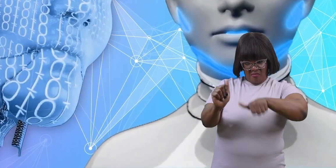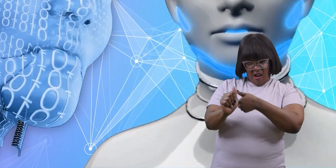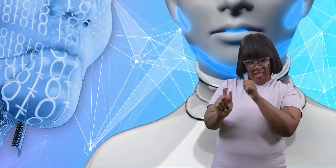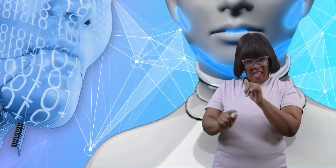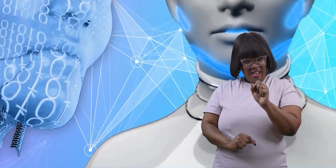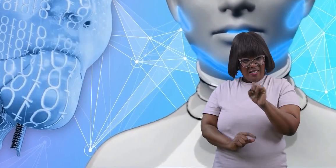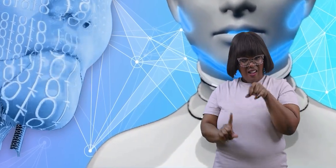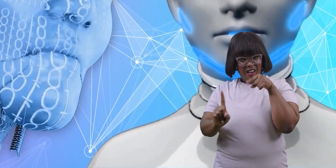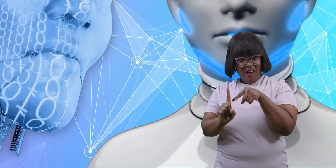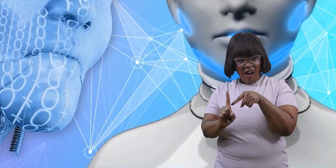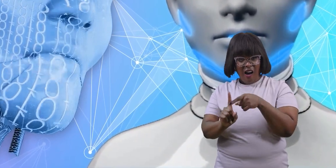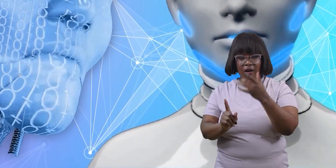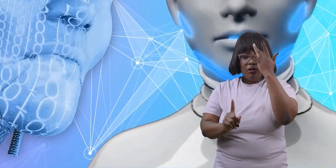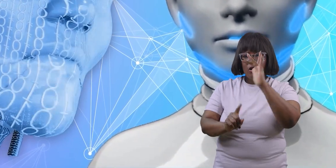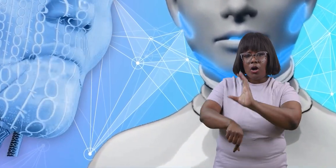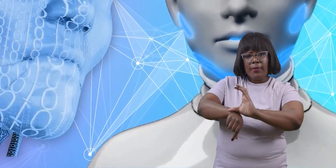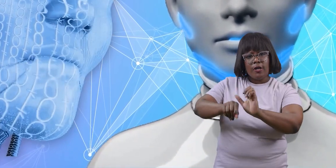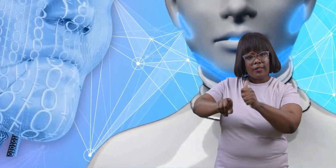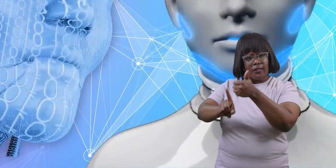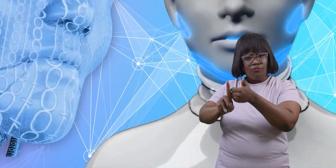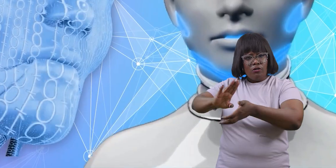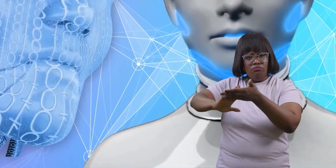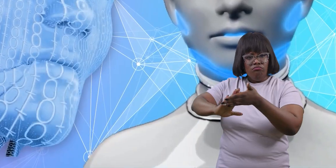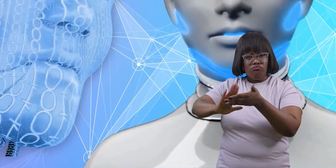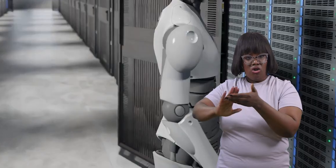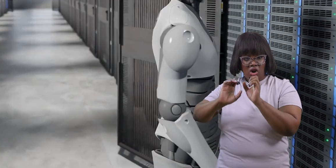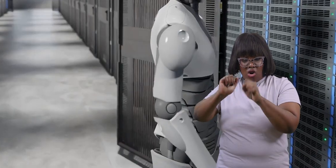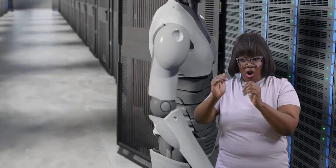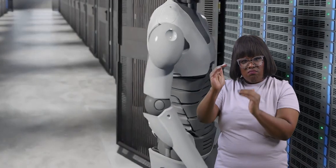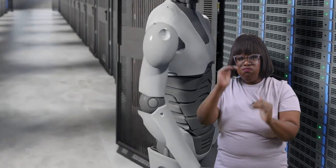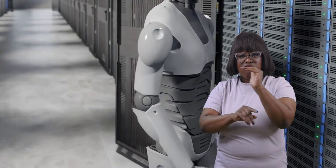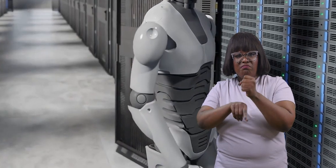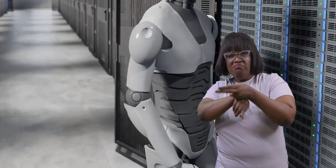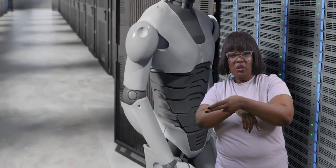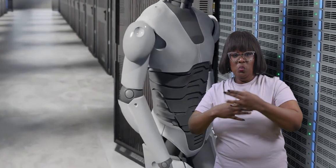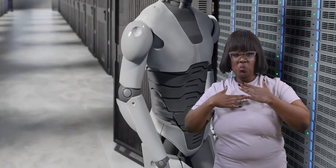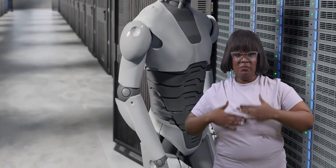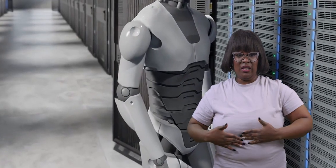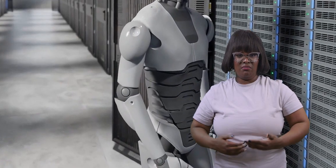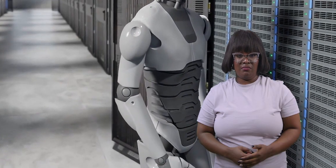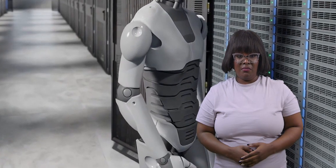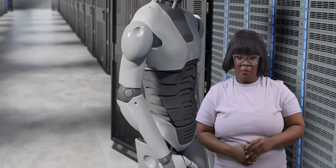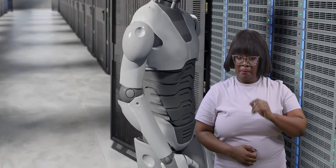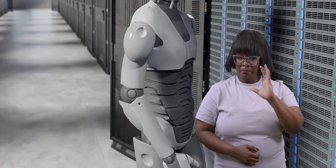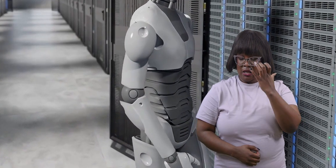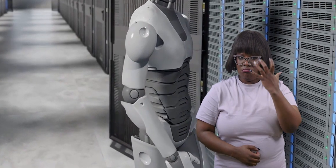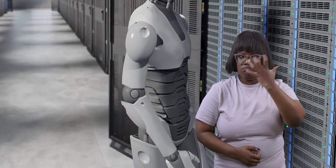behind ASI is that the intelligence of computers would exceed the intelligence of humans, which would